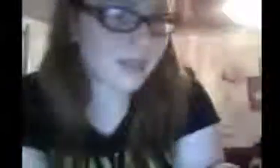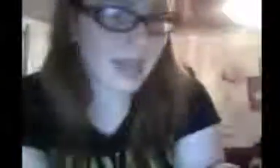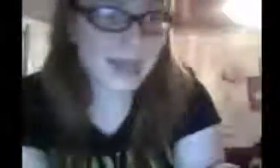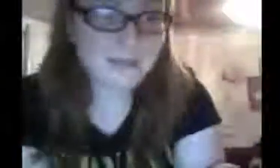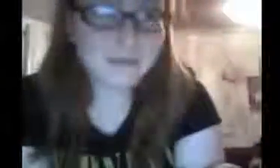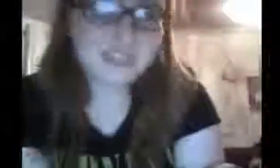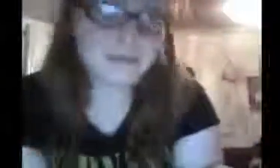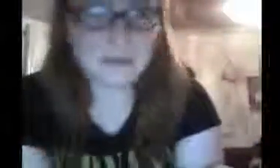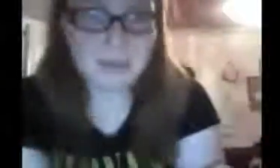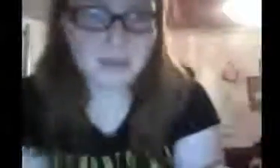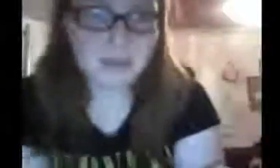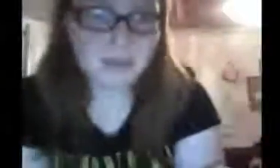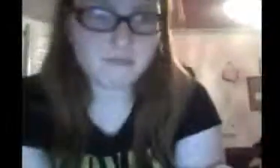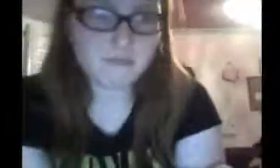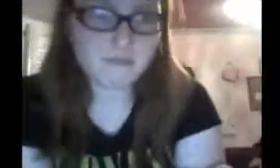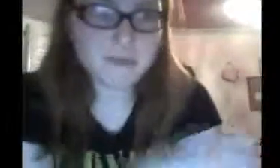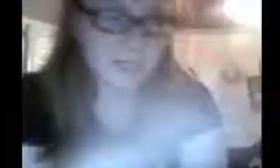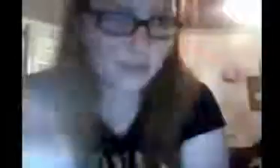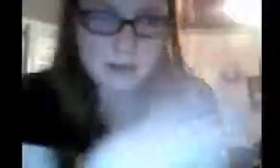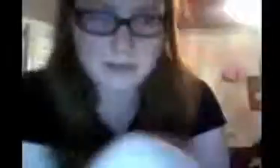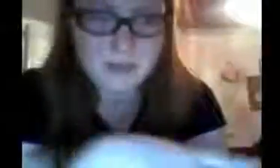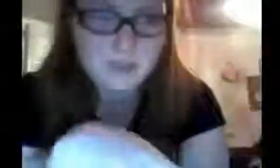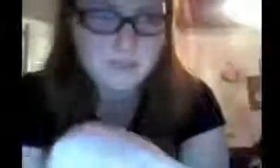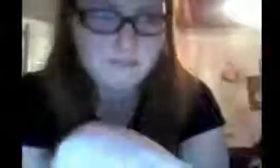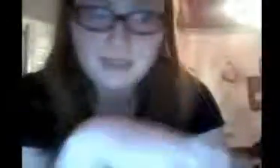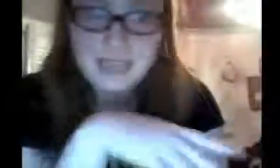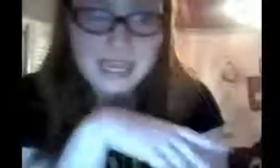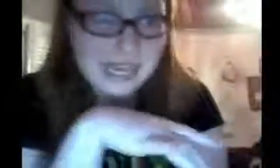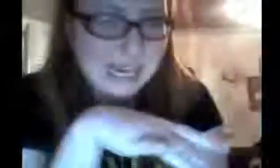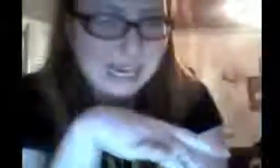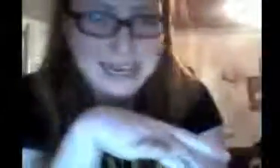and please just make babies. Get back together and make babies. Please!